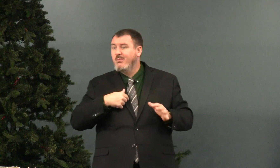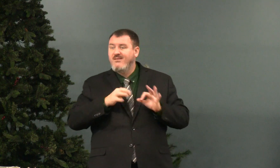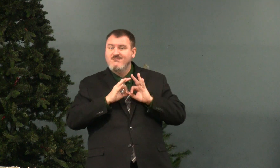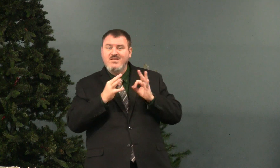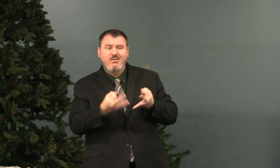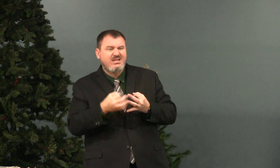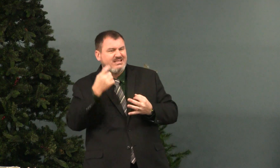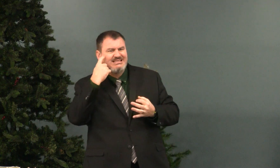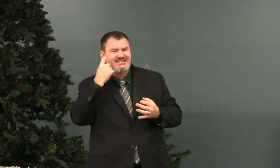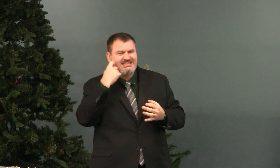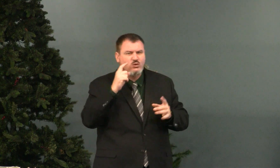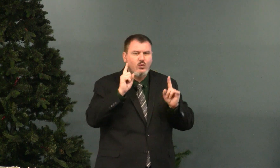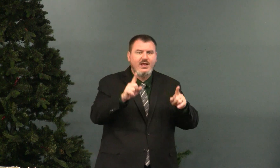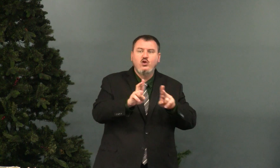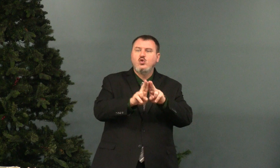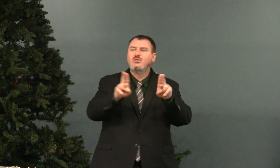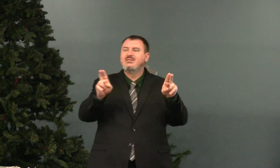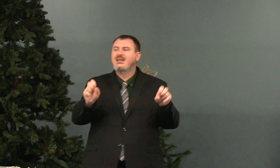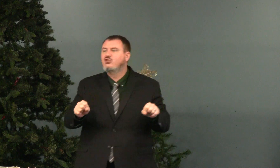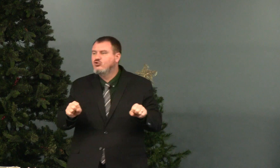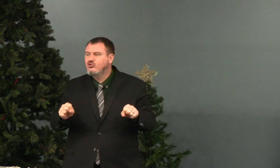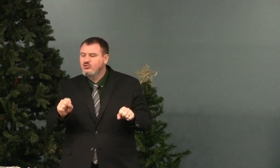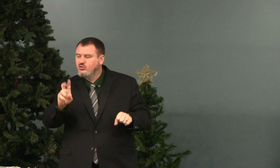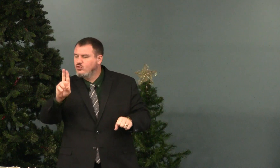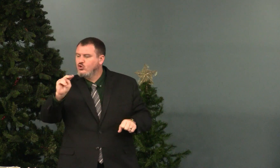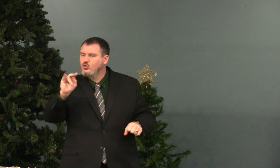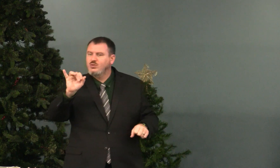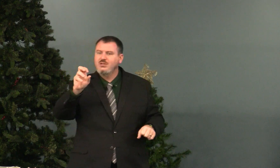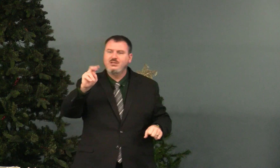example, in my family recently, I went to